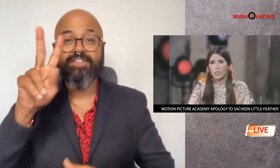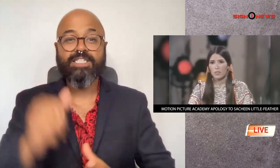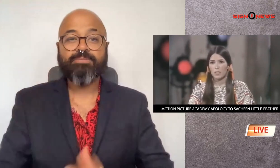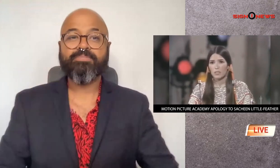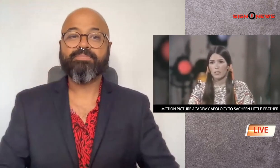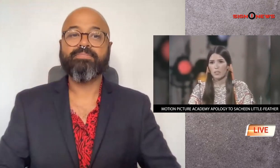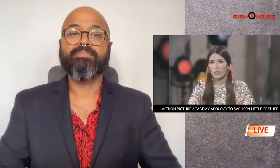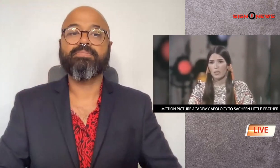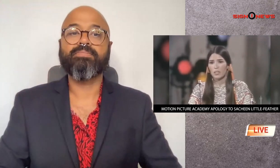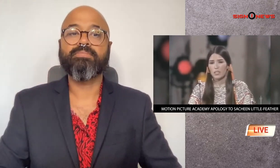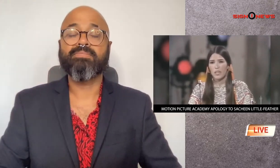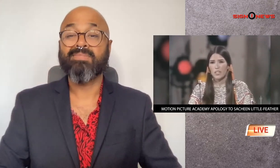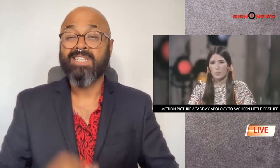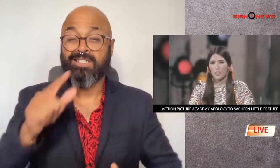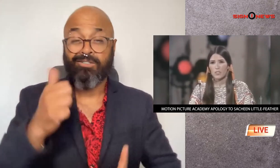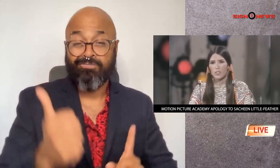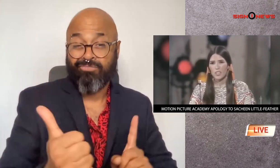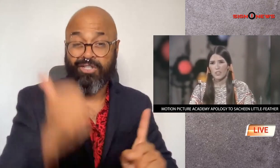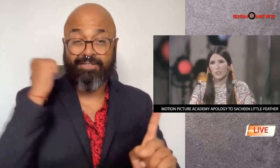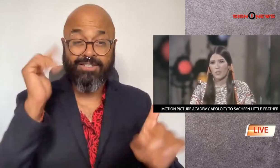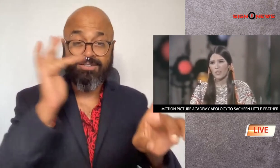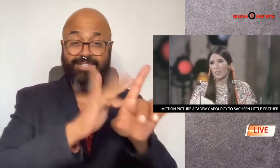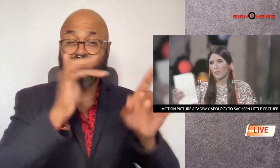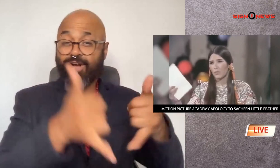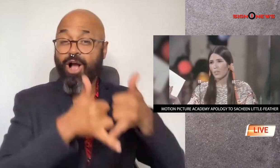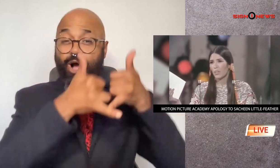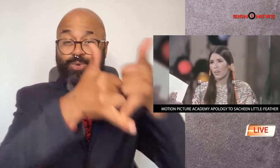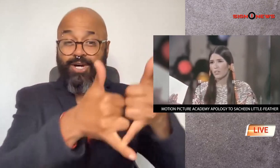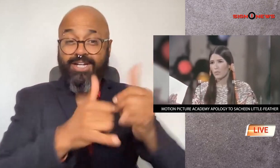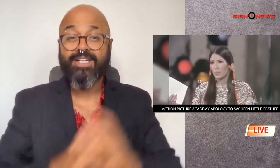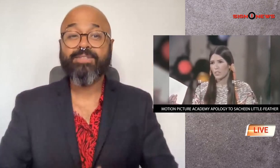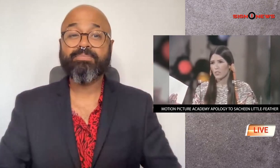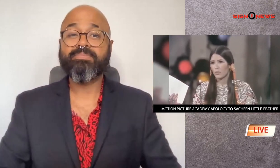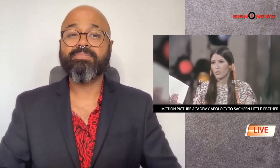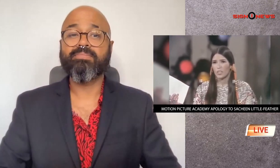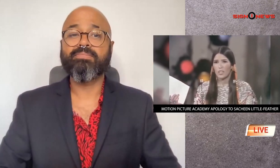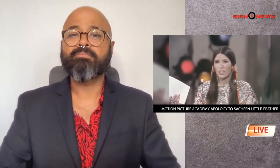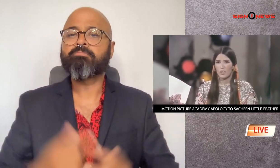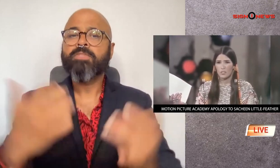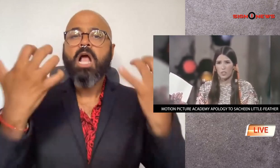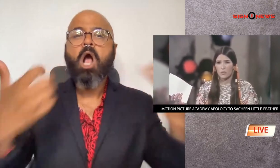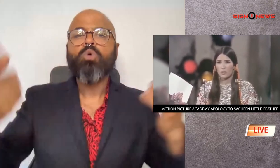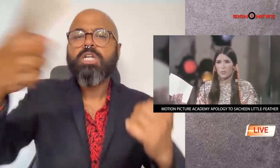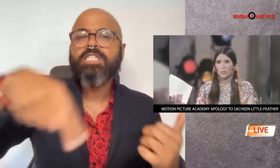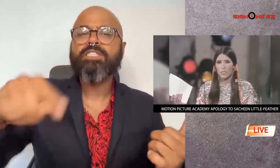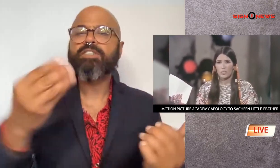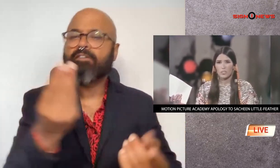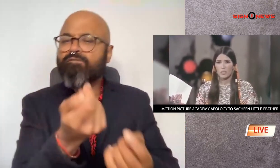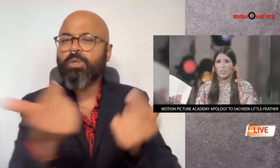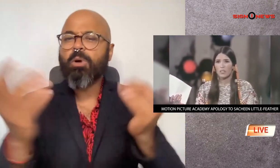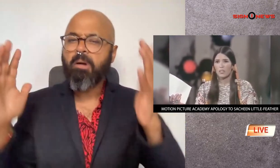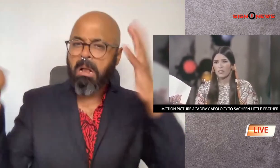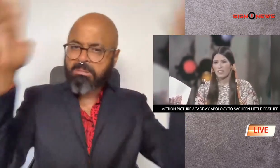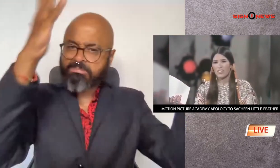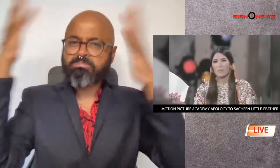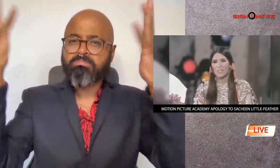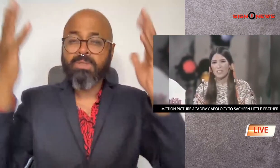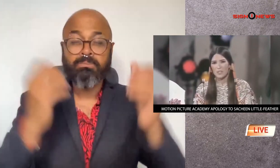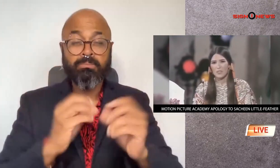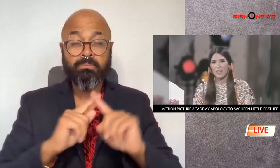and television she wouldn't even touch the academy award statue there were a few claps from the